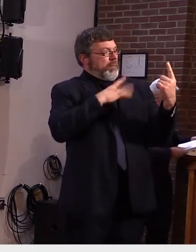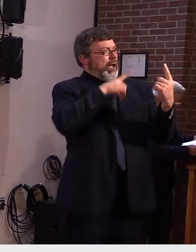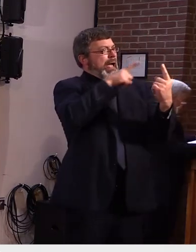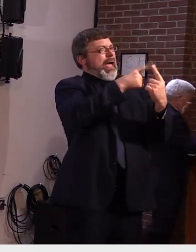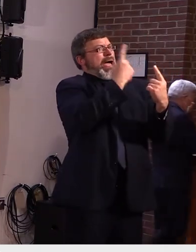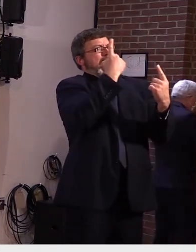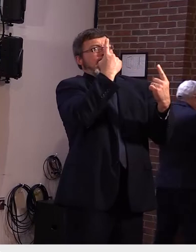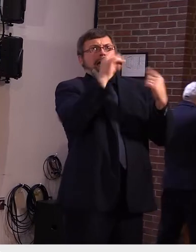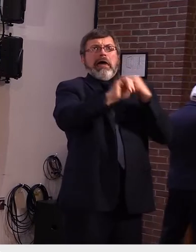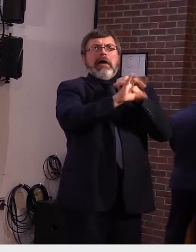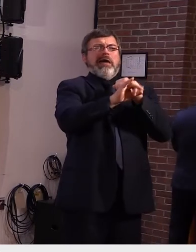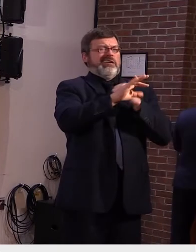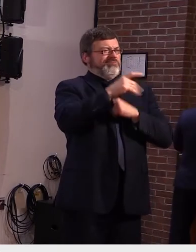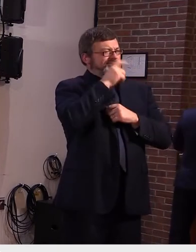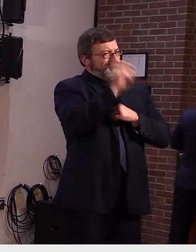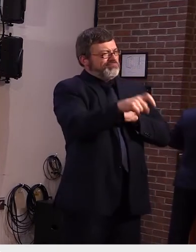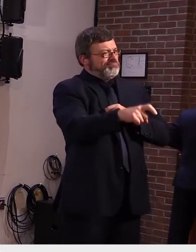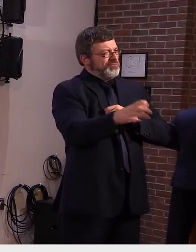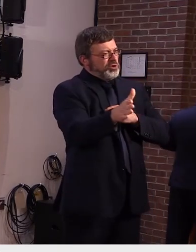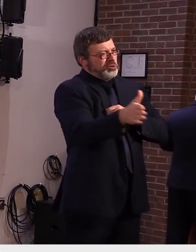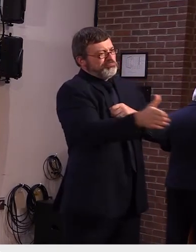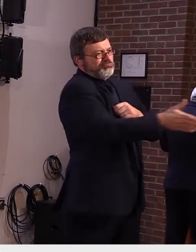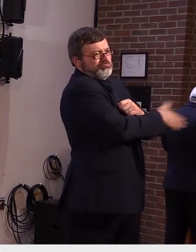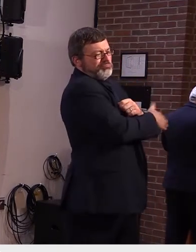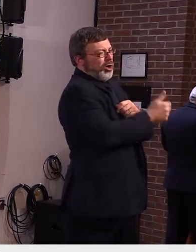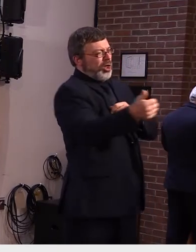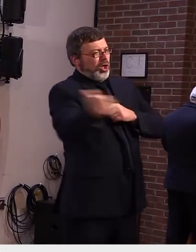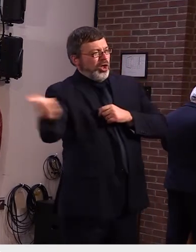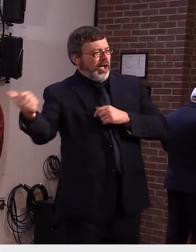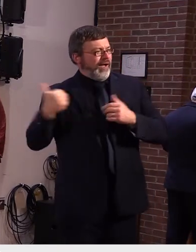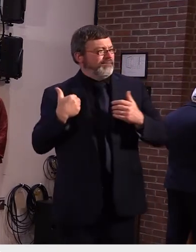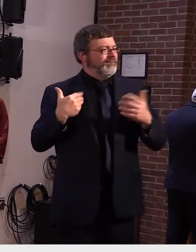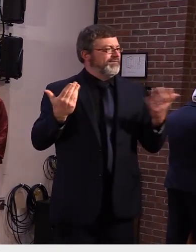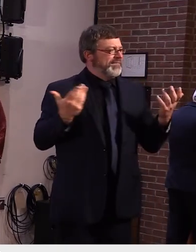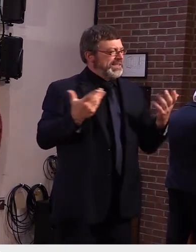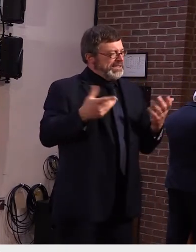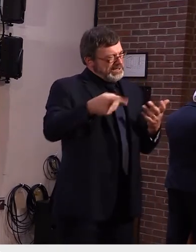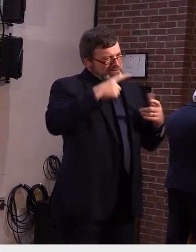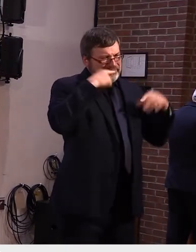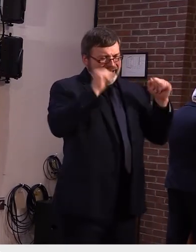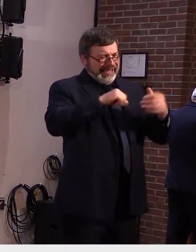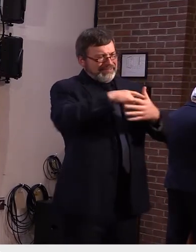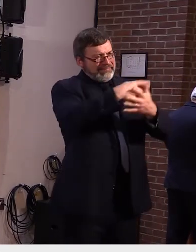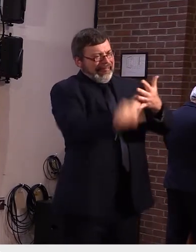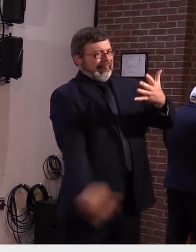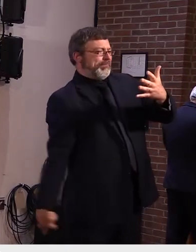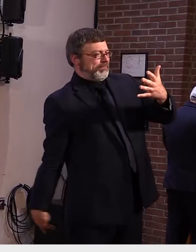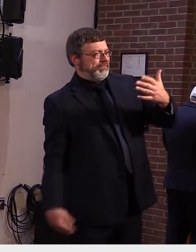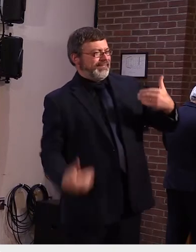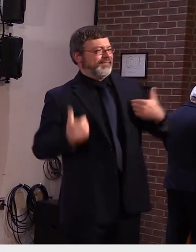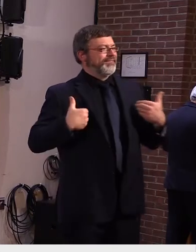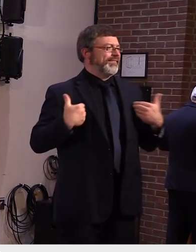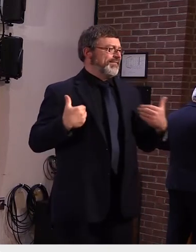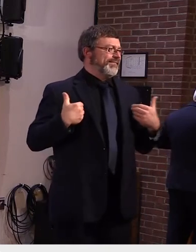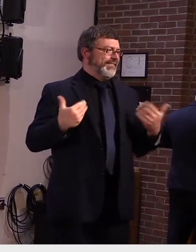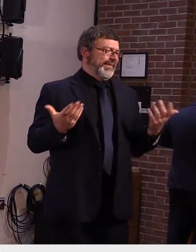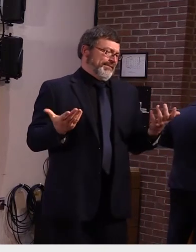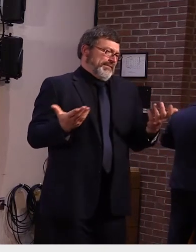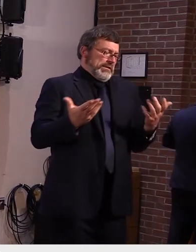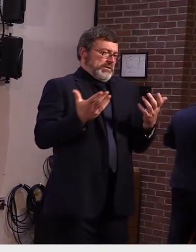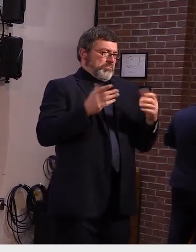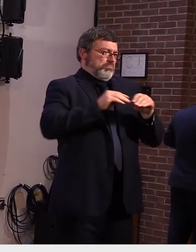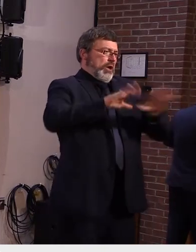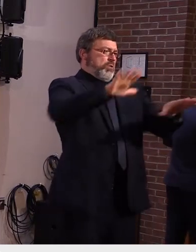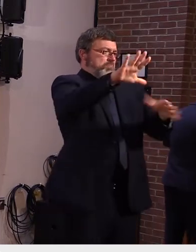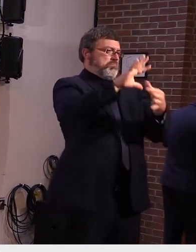that's always a method as well but uh there are other ways of getting your message out um again i don't know the particulars of this